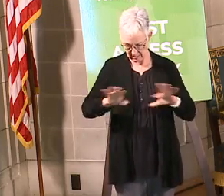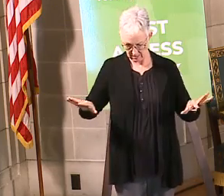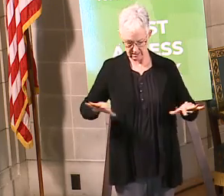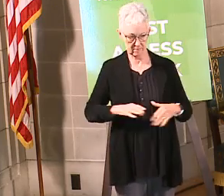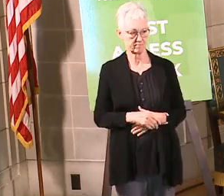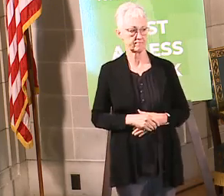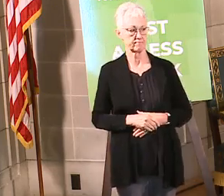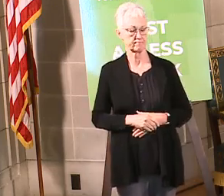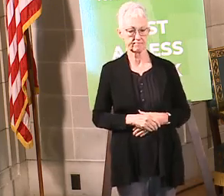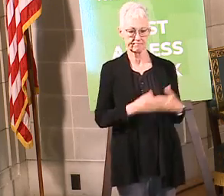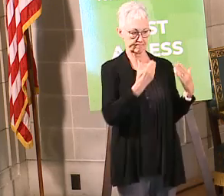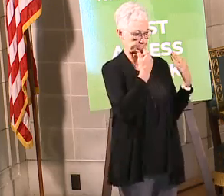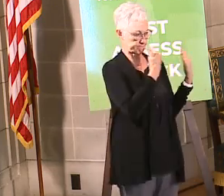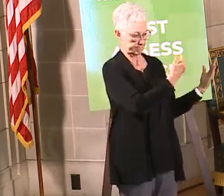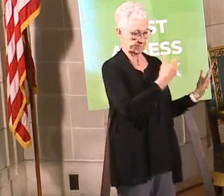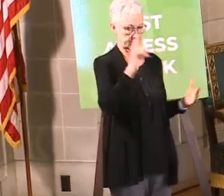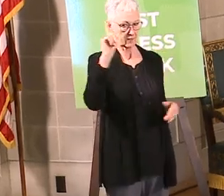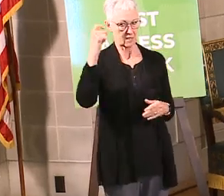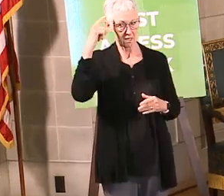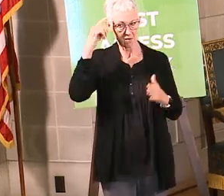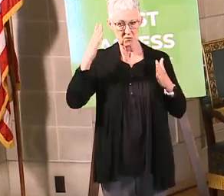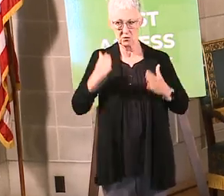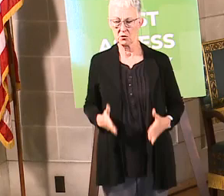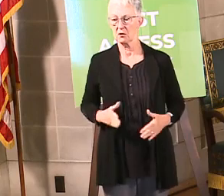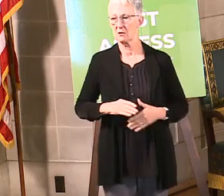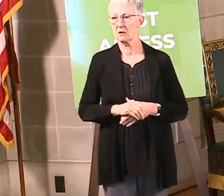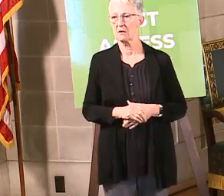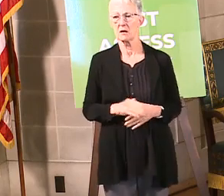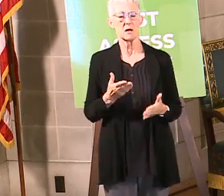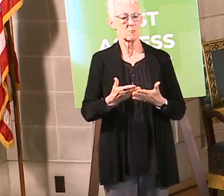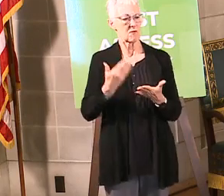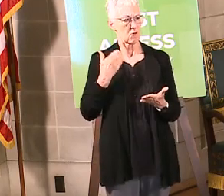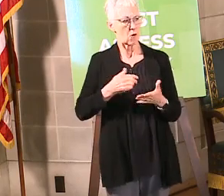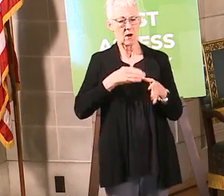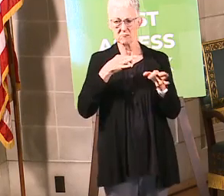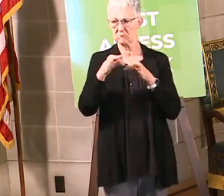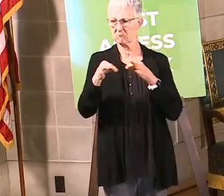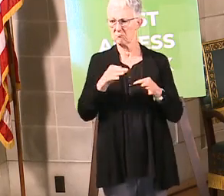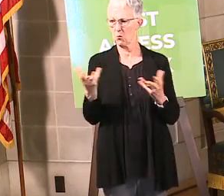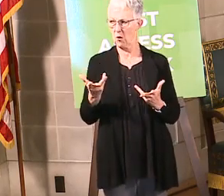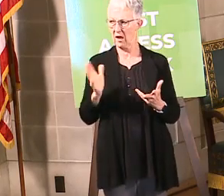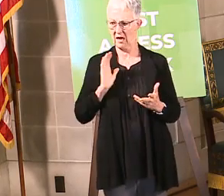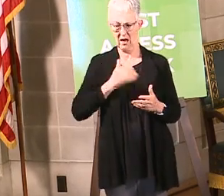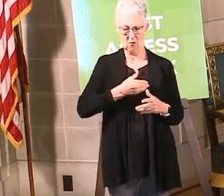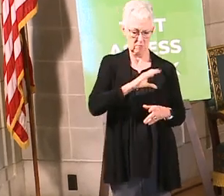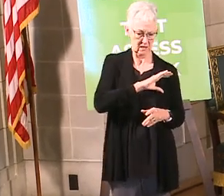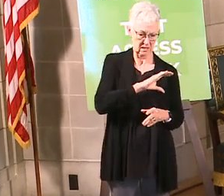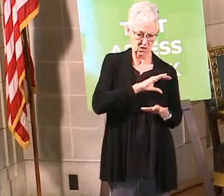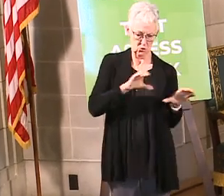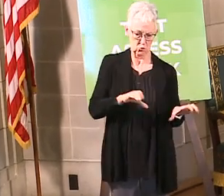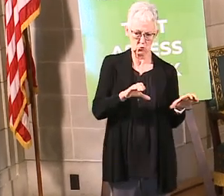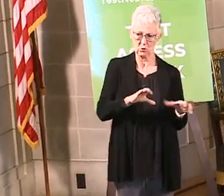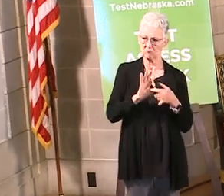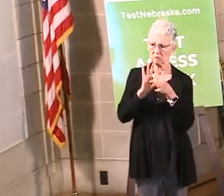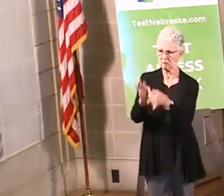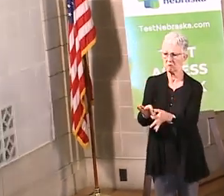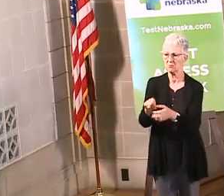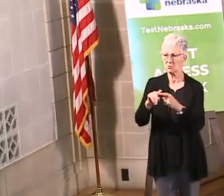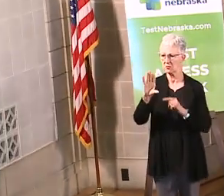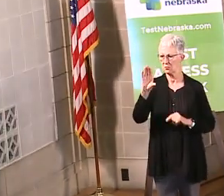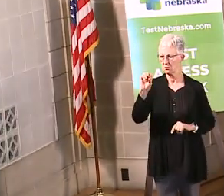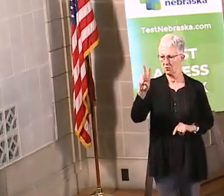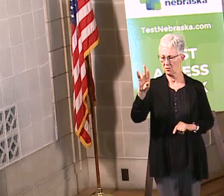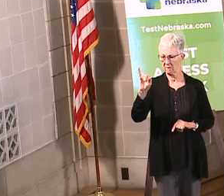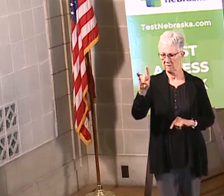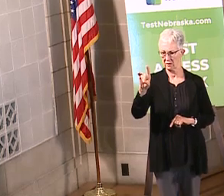Before I get into what our team is doing in response to COVID-19, I'd like to take a moment, as the Governor did, to remember